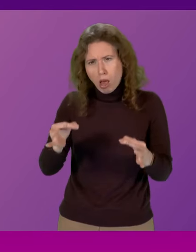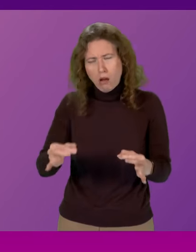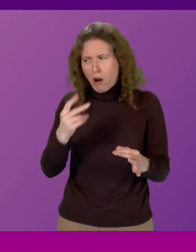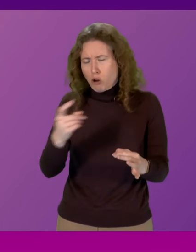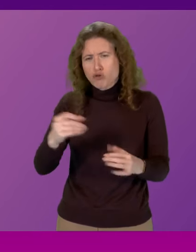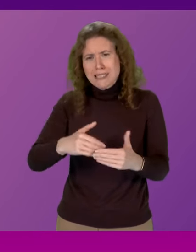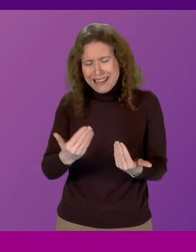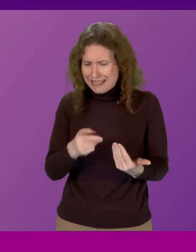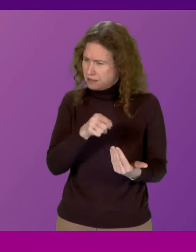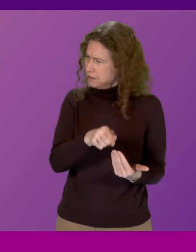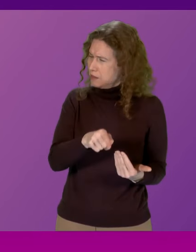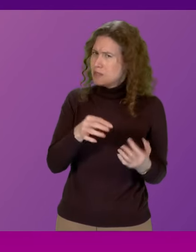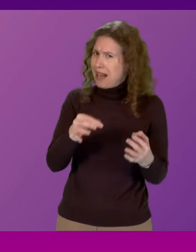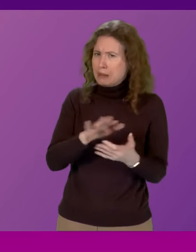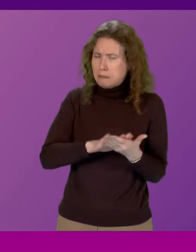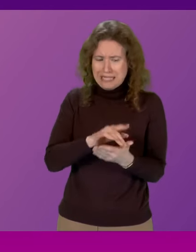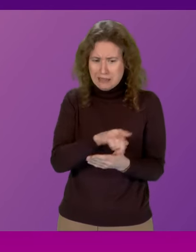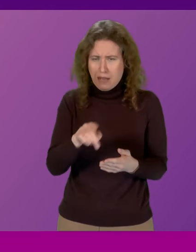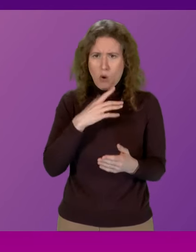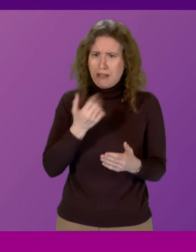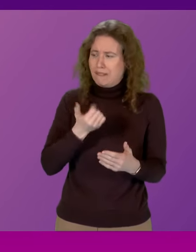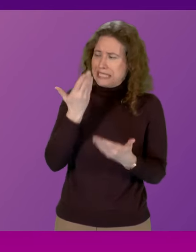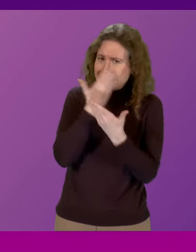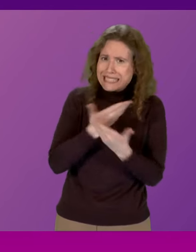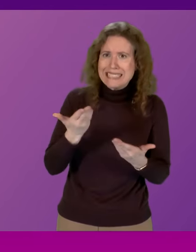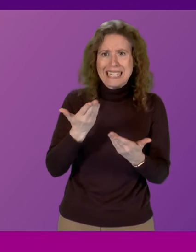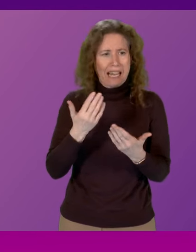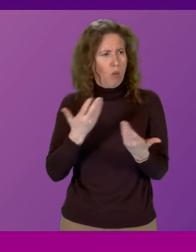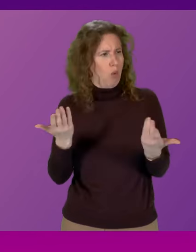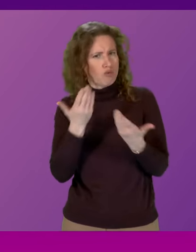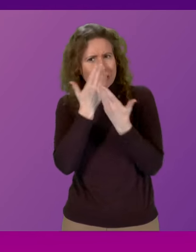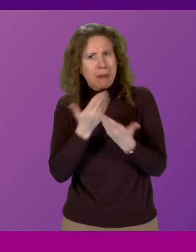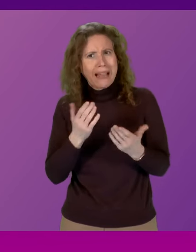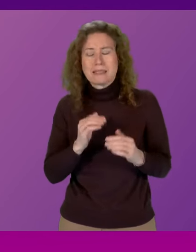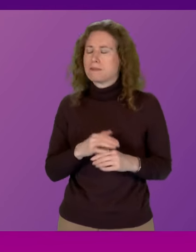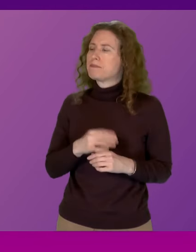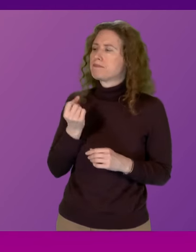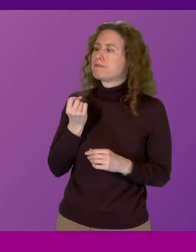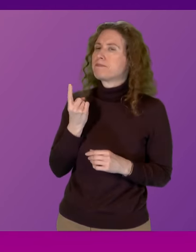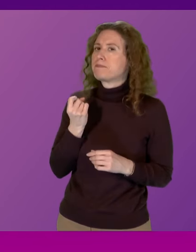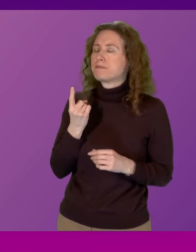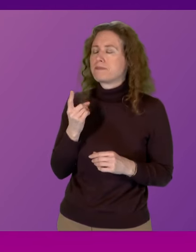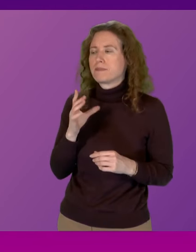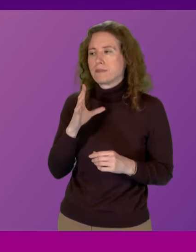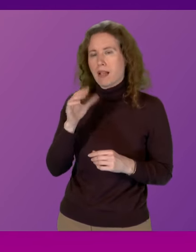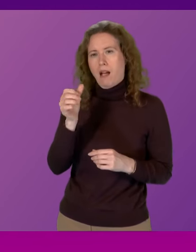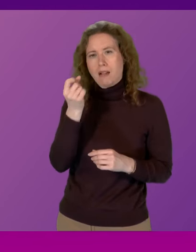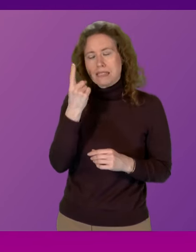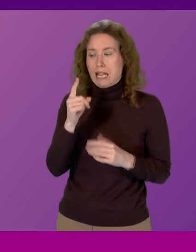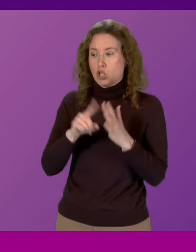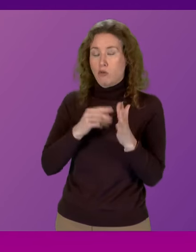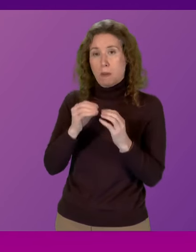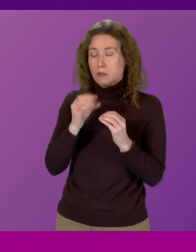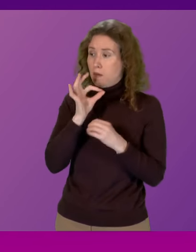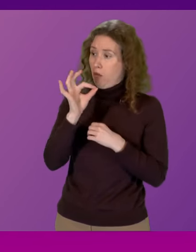fairness and respect? First Minister I do understand that an invitation has been given to Jeremy Balfour to visit